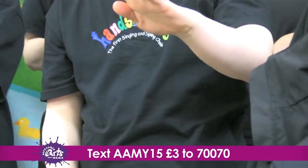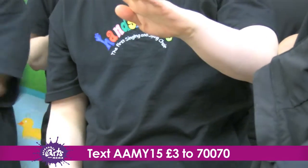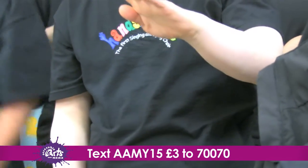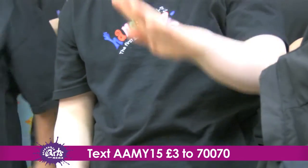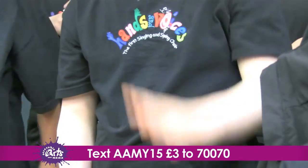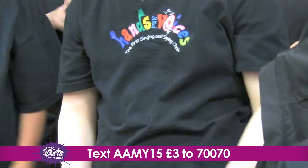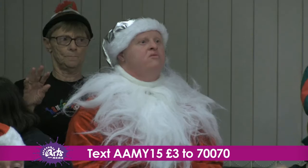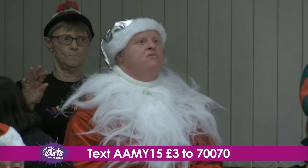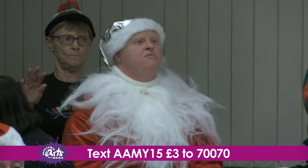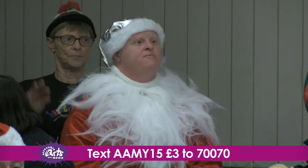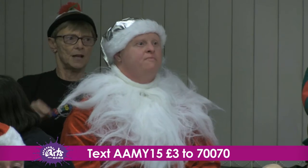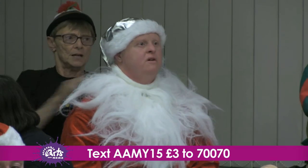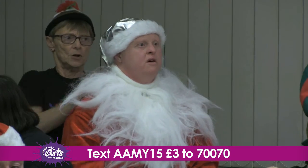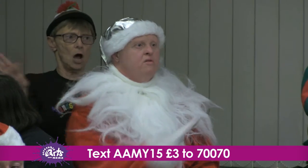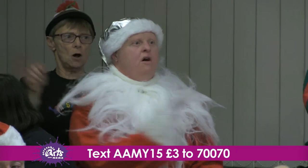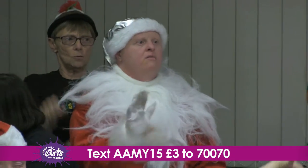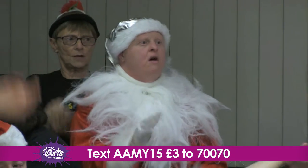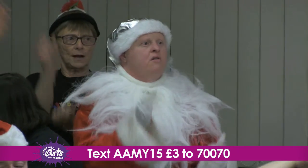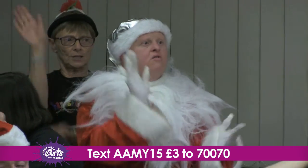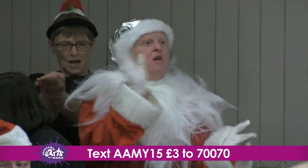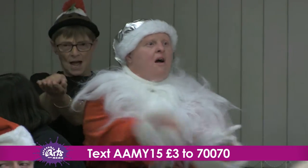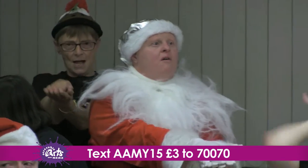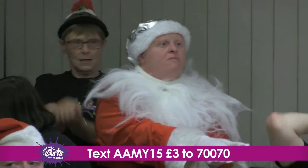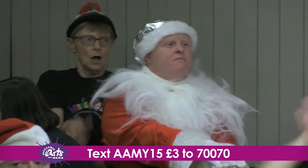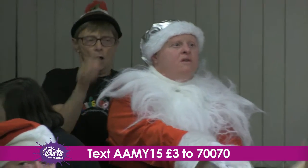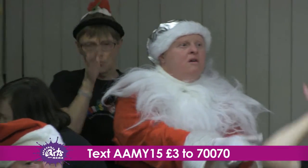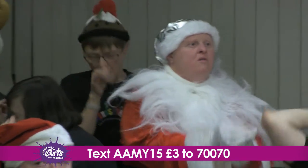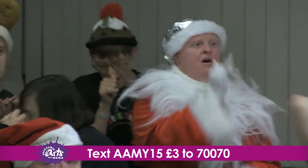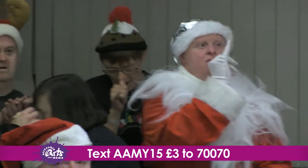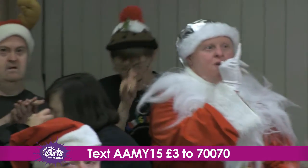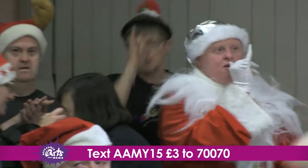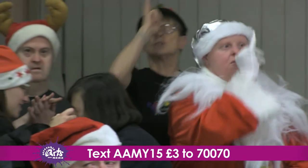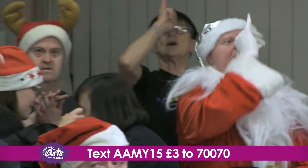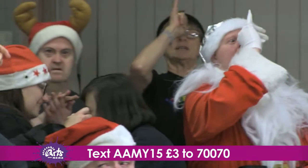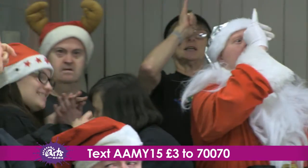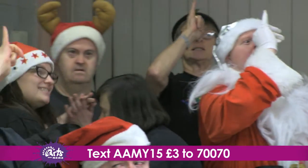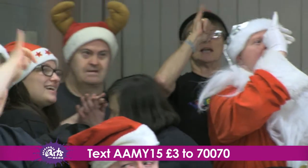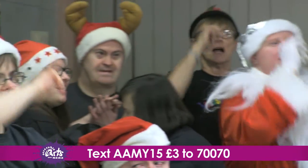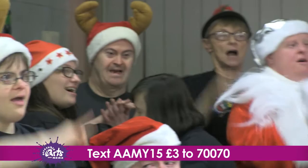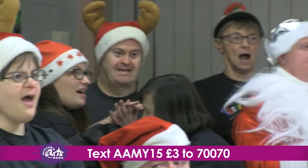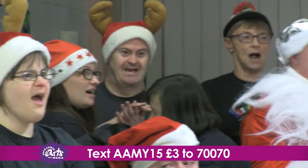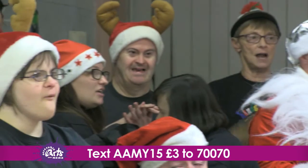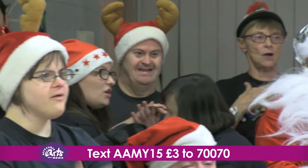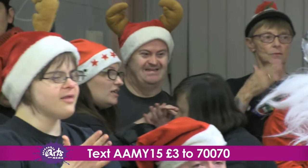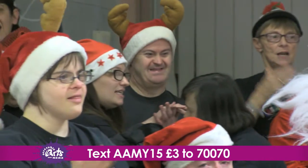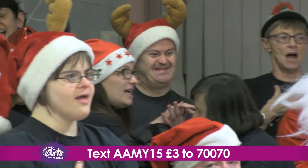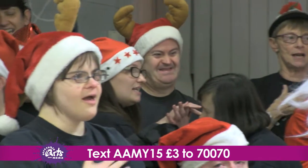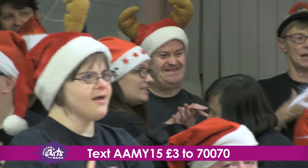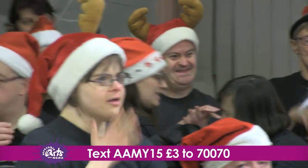do Don't come get down for rhinosomuses I only like